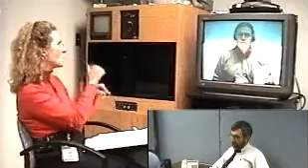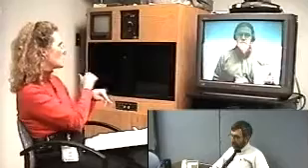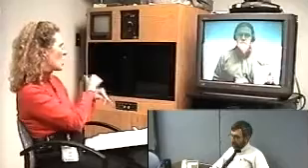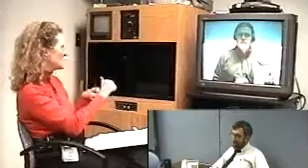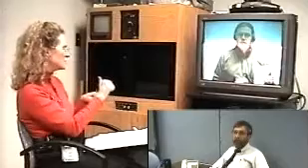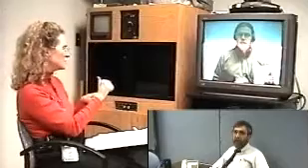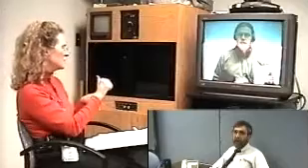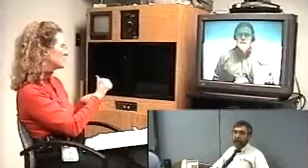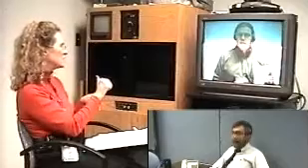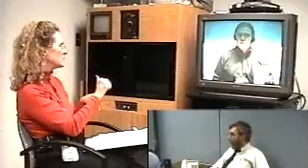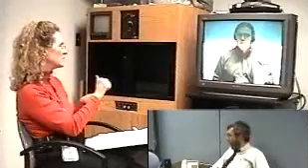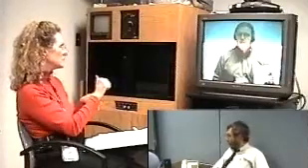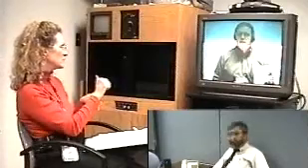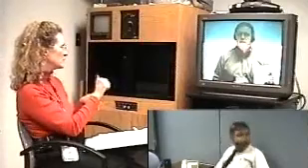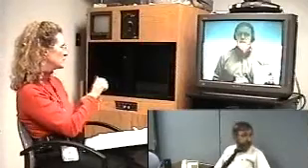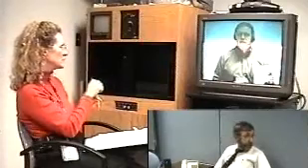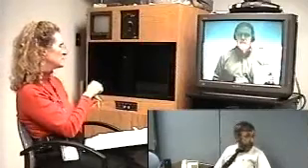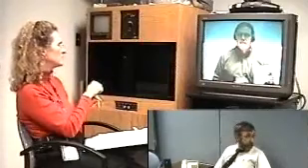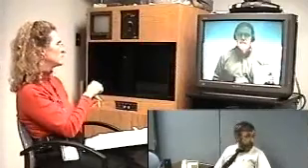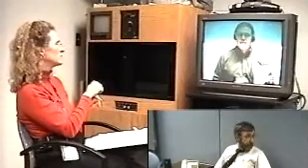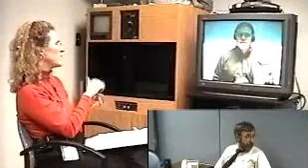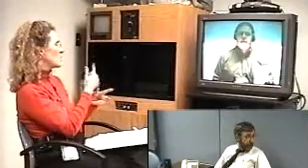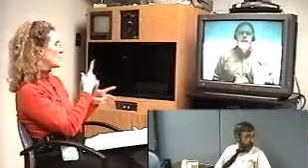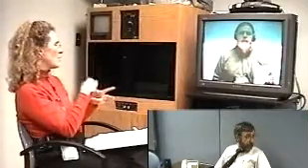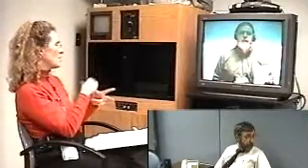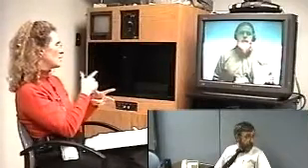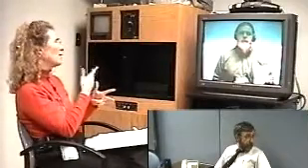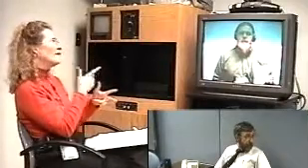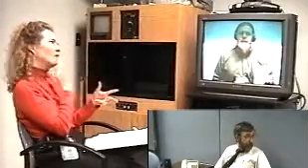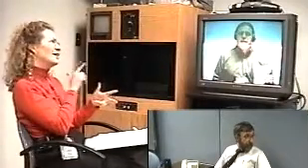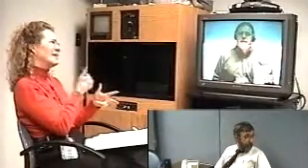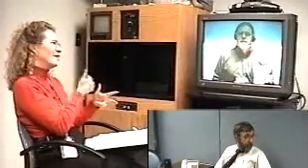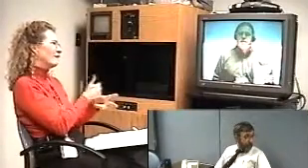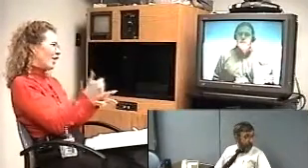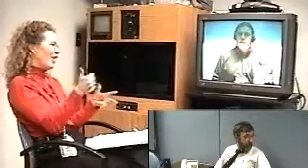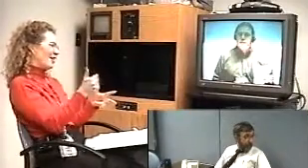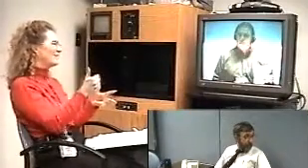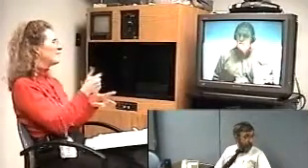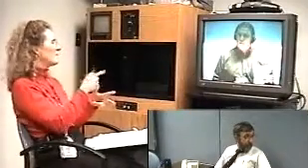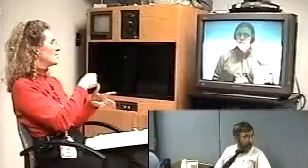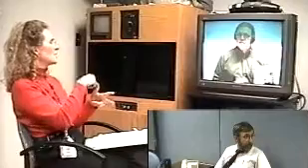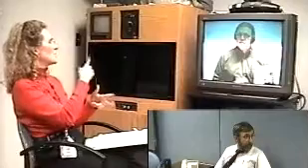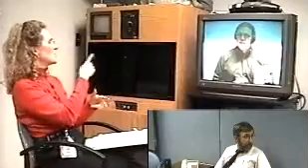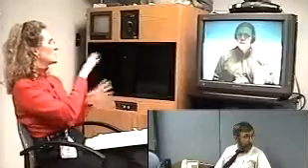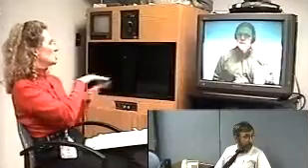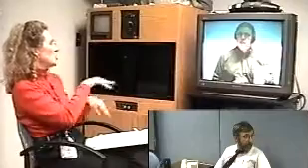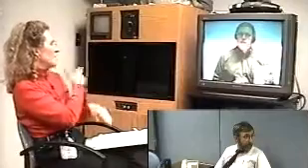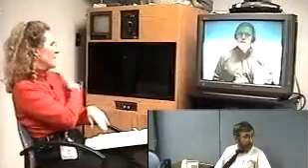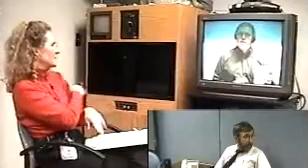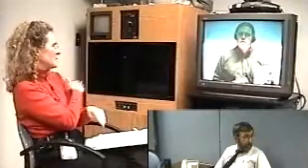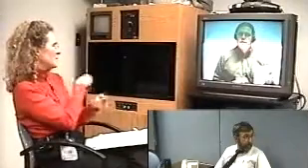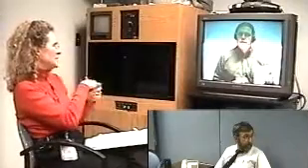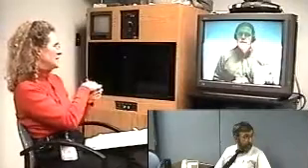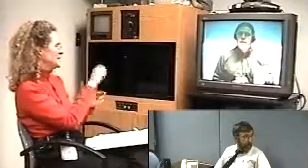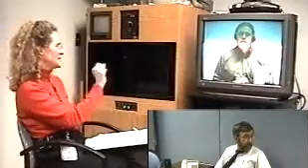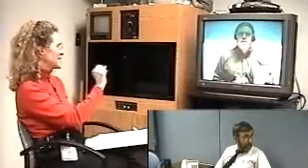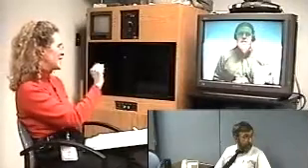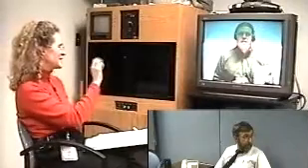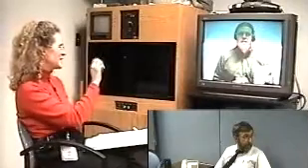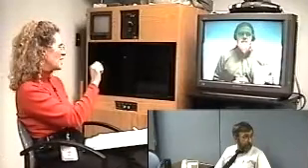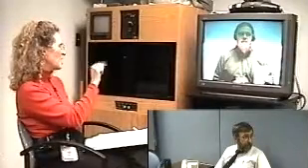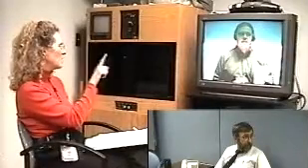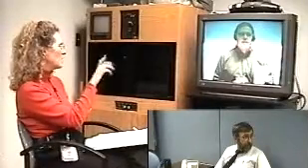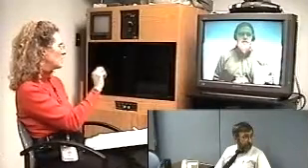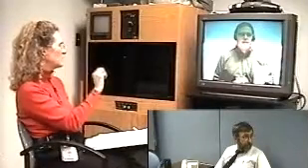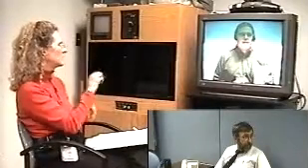be Bellevue, which is a private practice. And then there's one, course, in the bar, but there's one